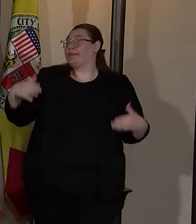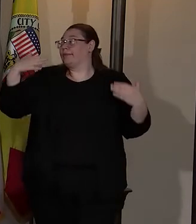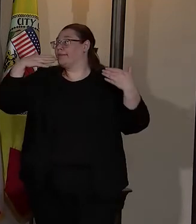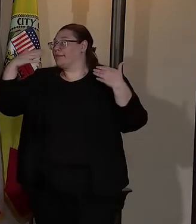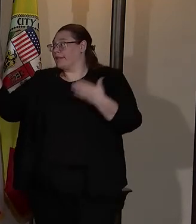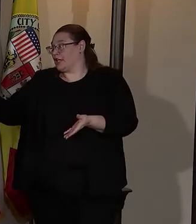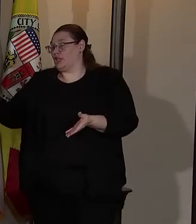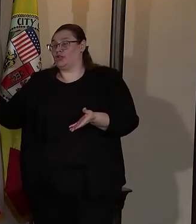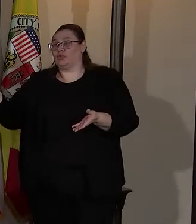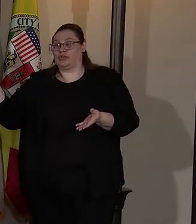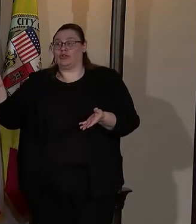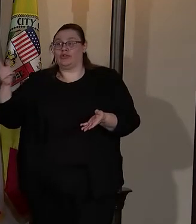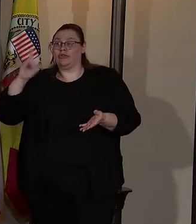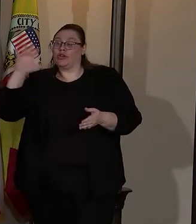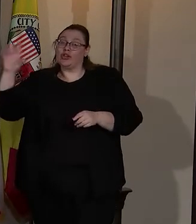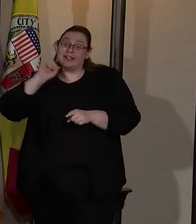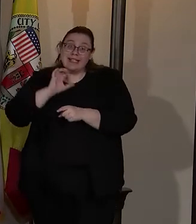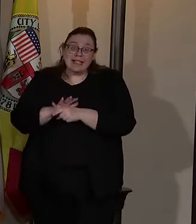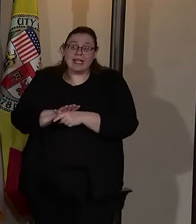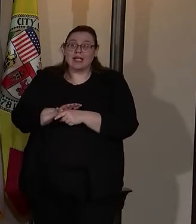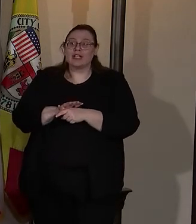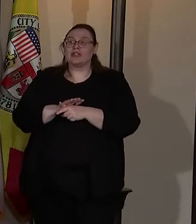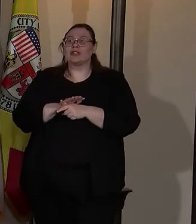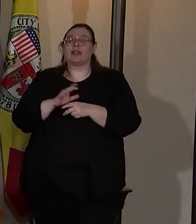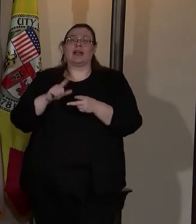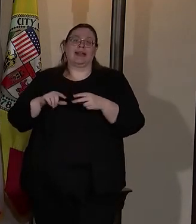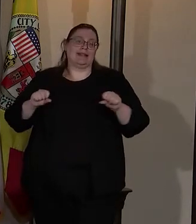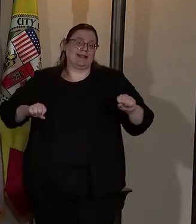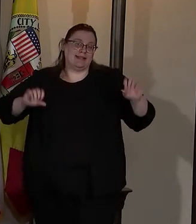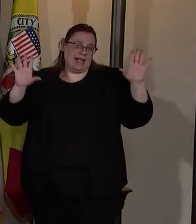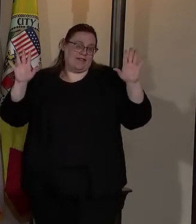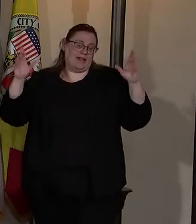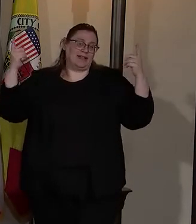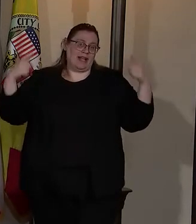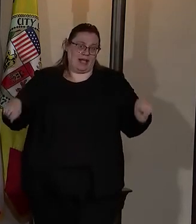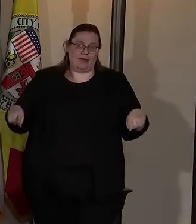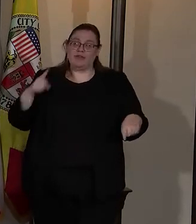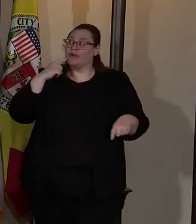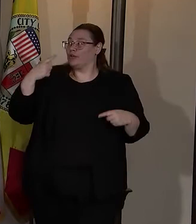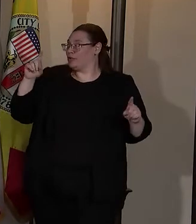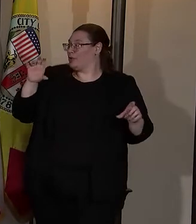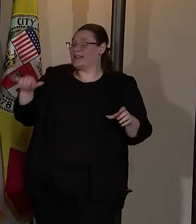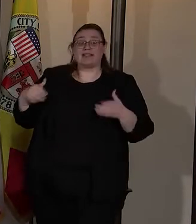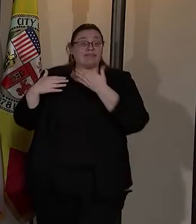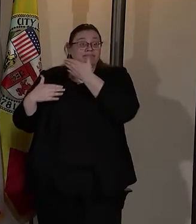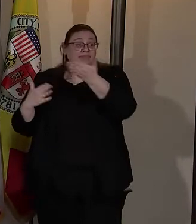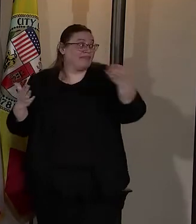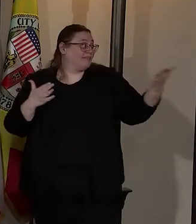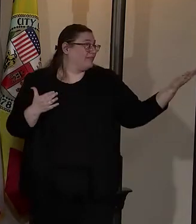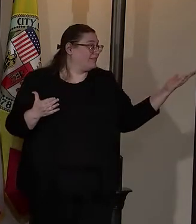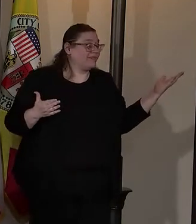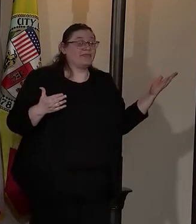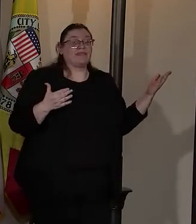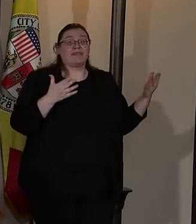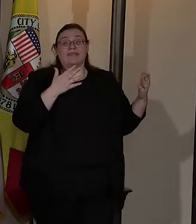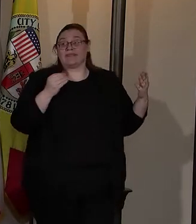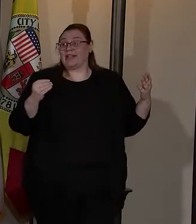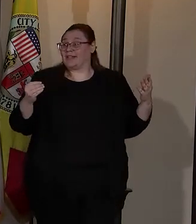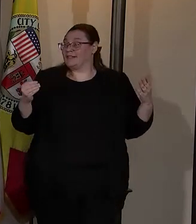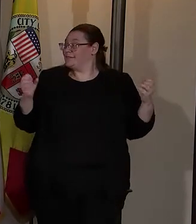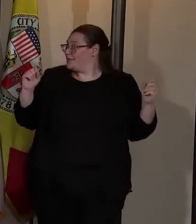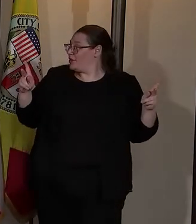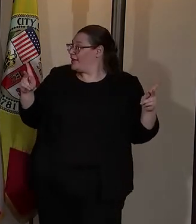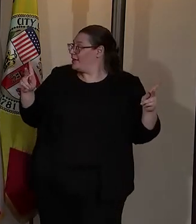you for your dedication and for the sacrifice that you made to do this. Thank you all. And okay,